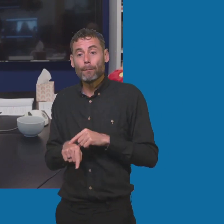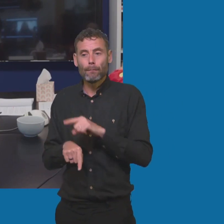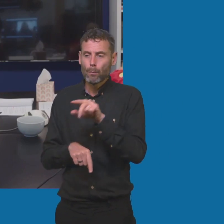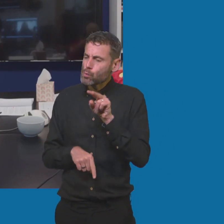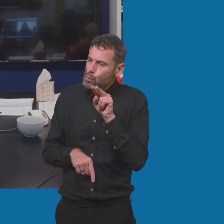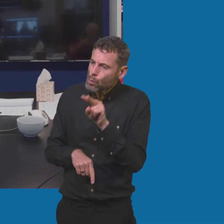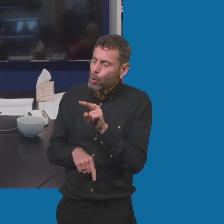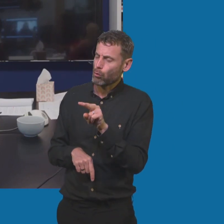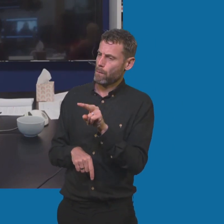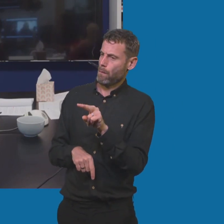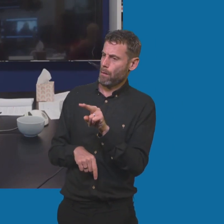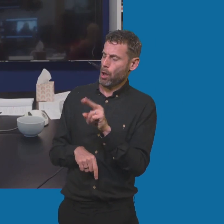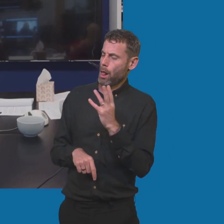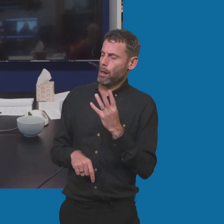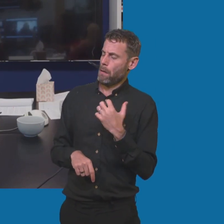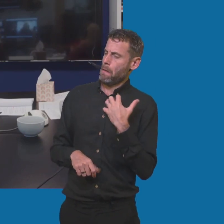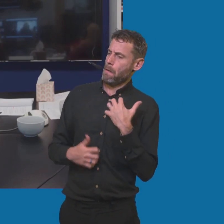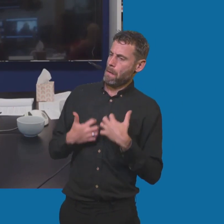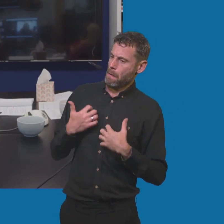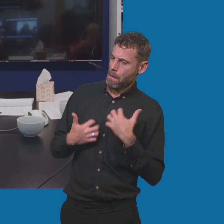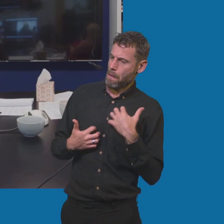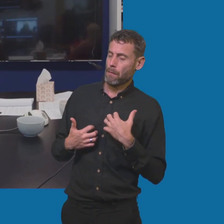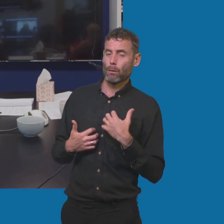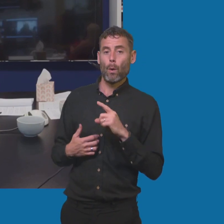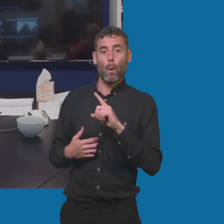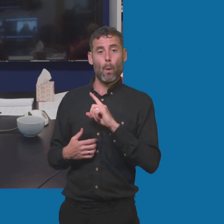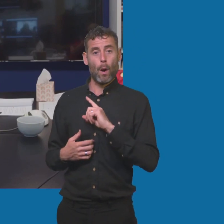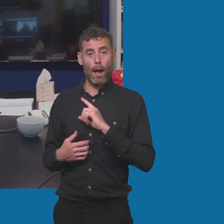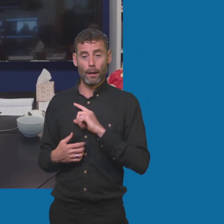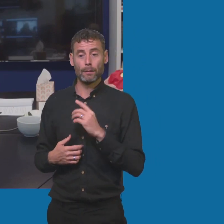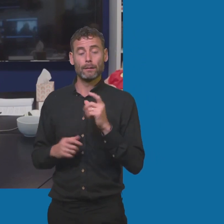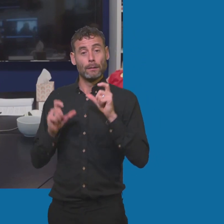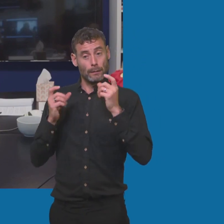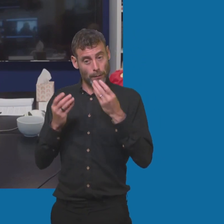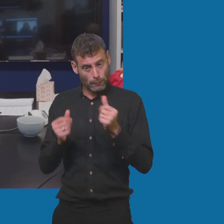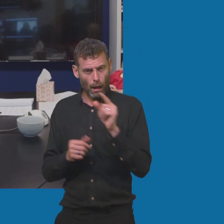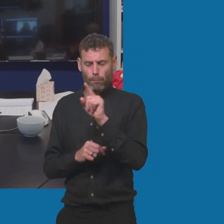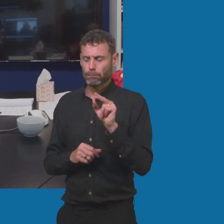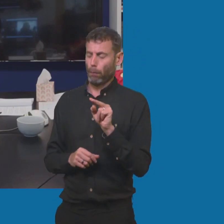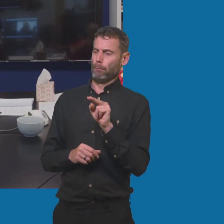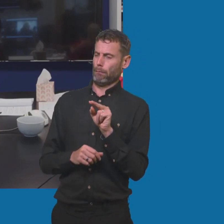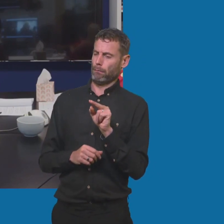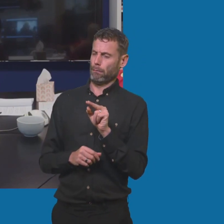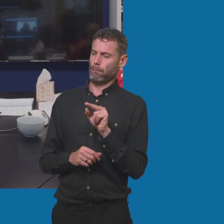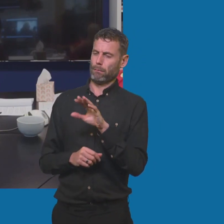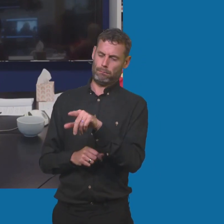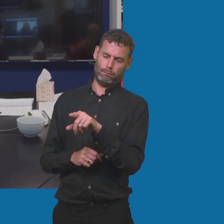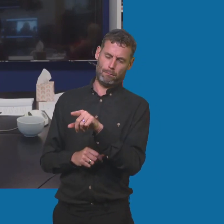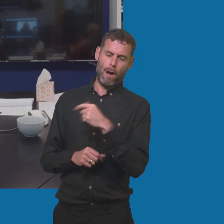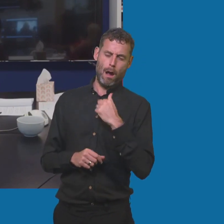There is people with nuances that want to learn about people with disabilities. So there is a plus side to it, but there is a